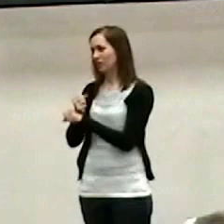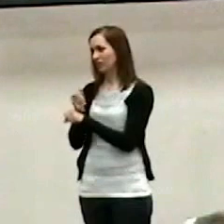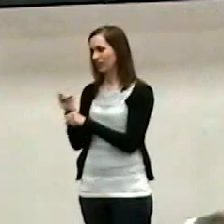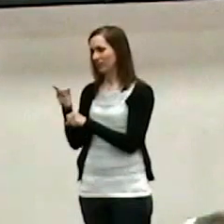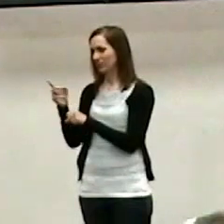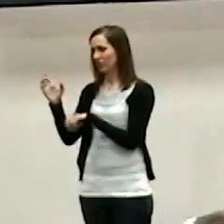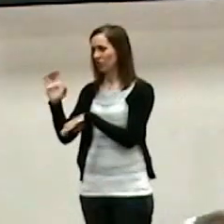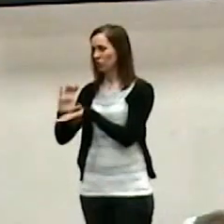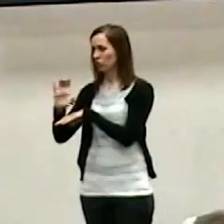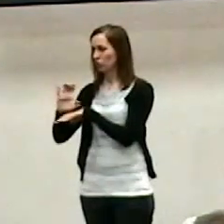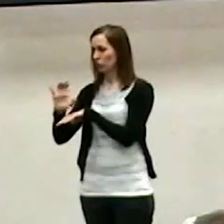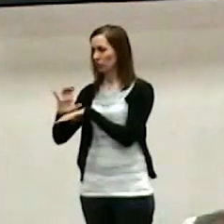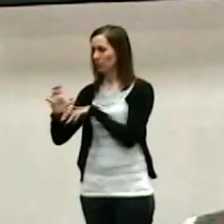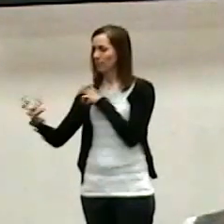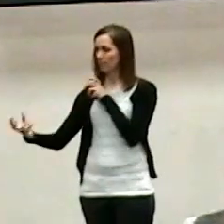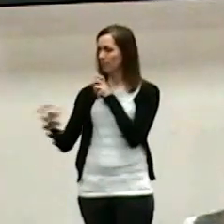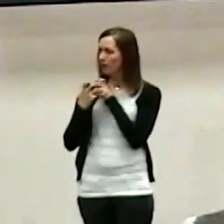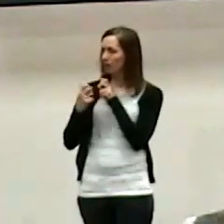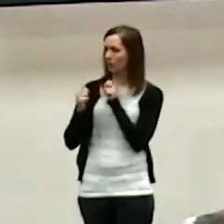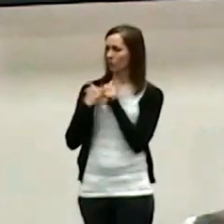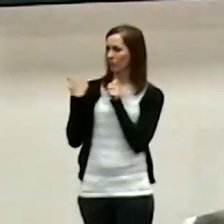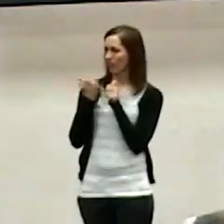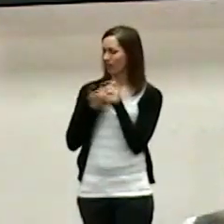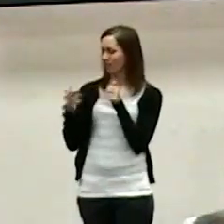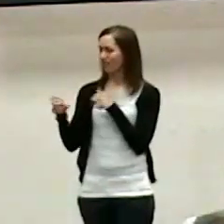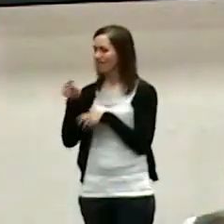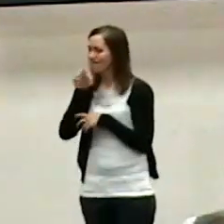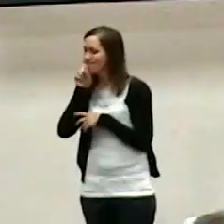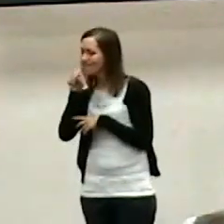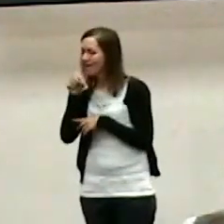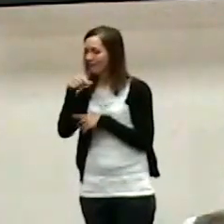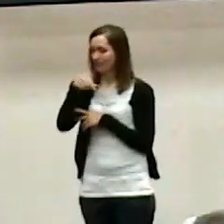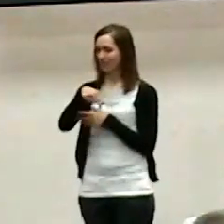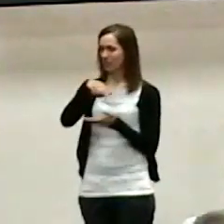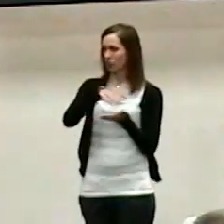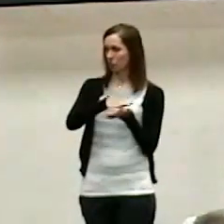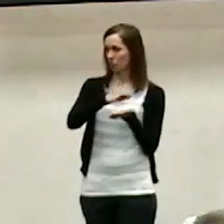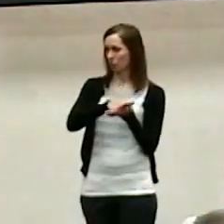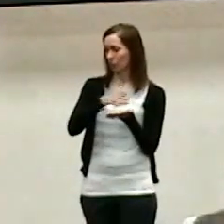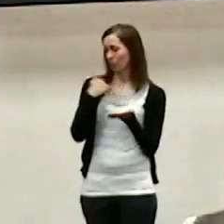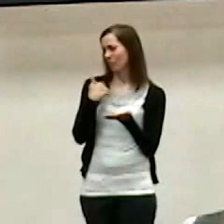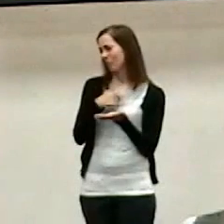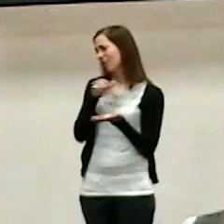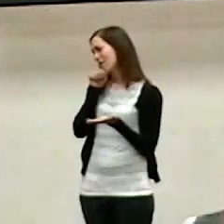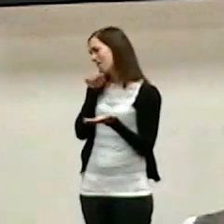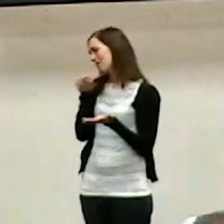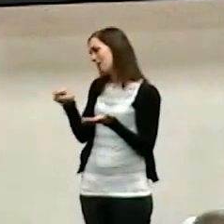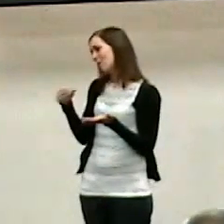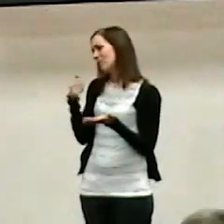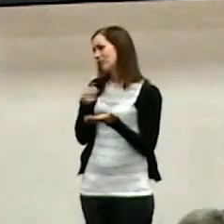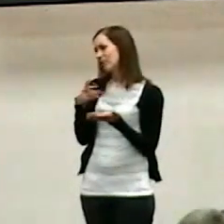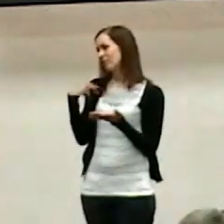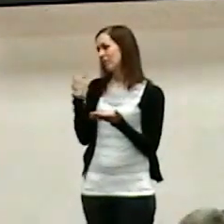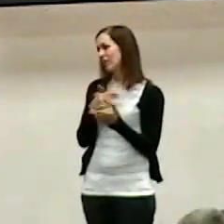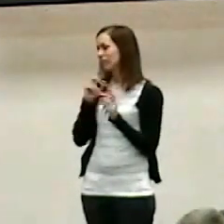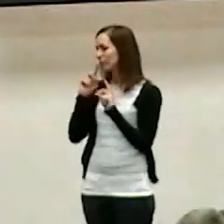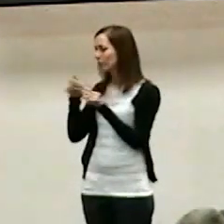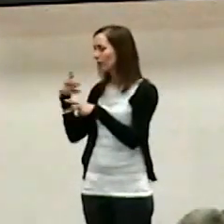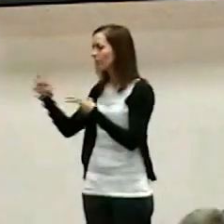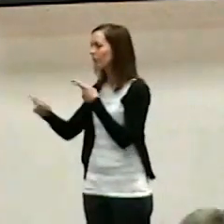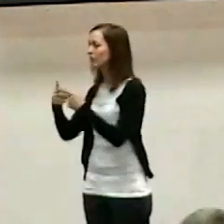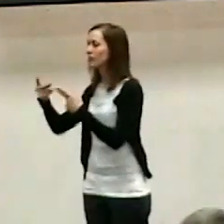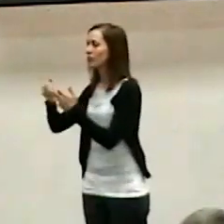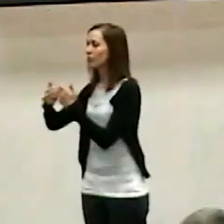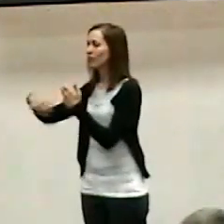for us. They love this place. We love them. And several of us have been out there across